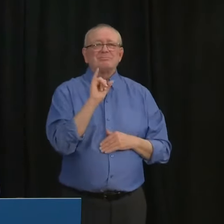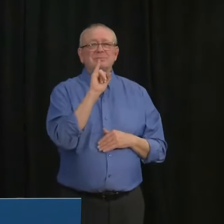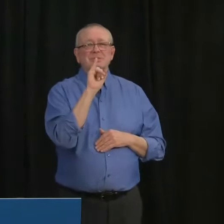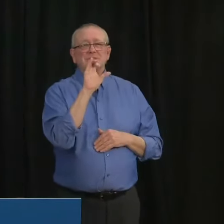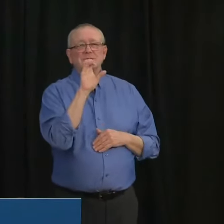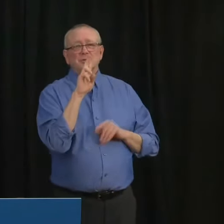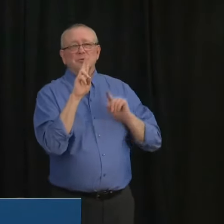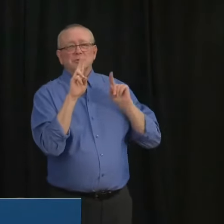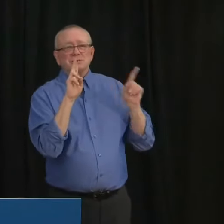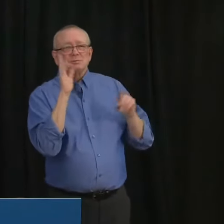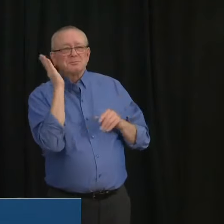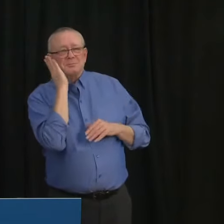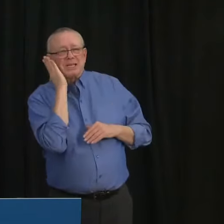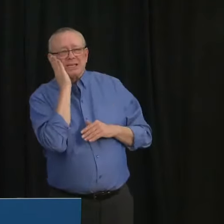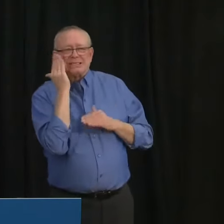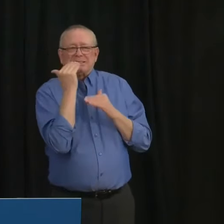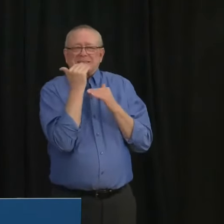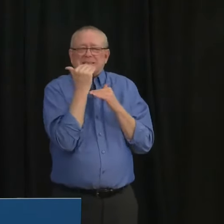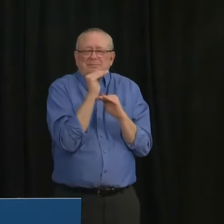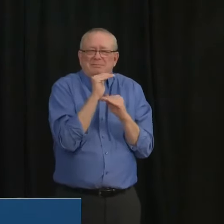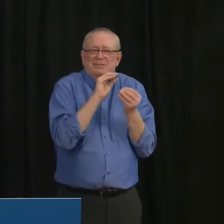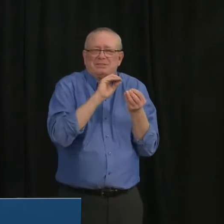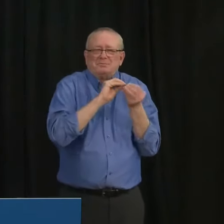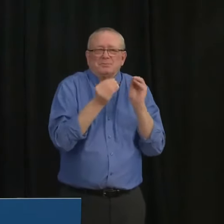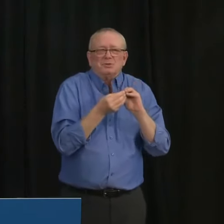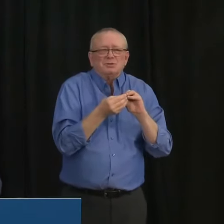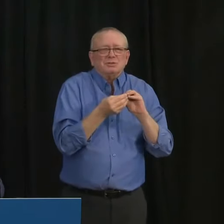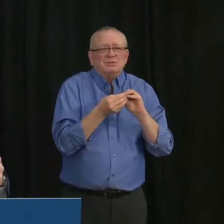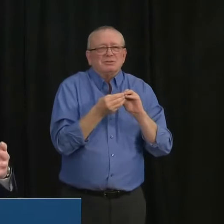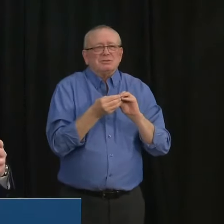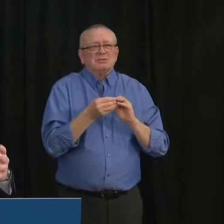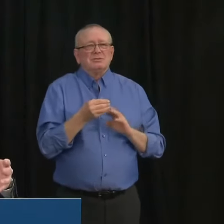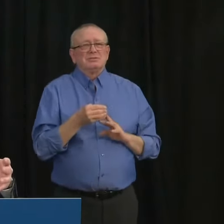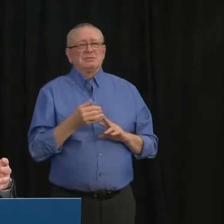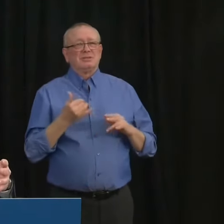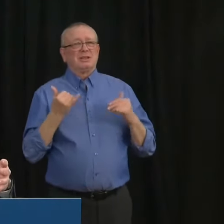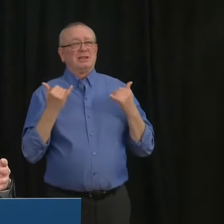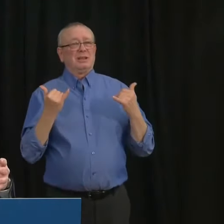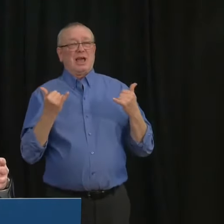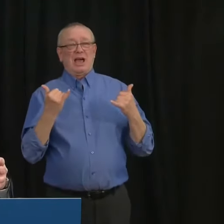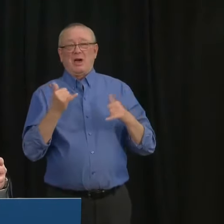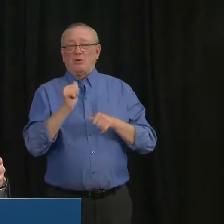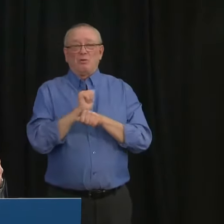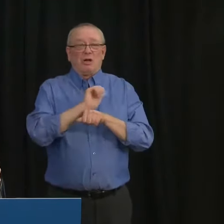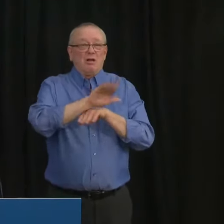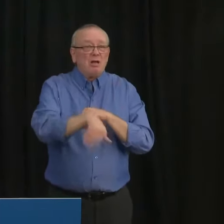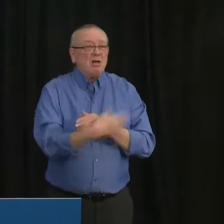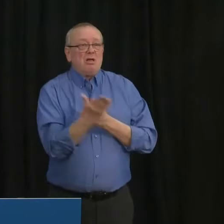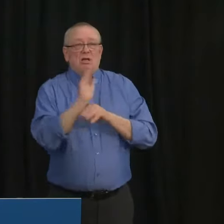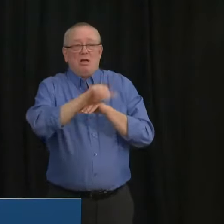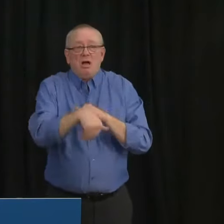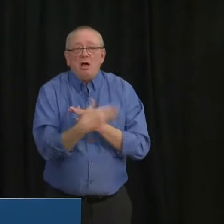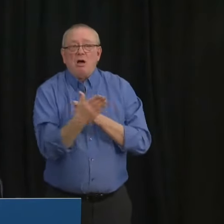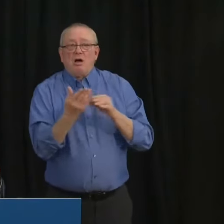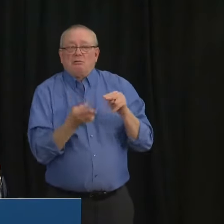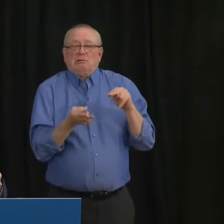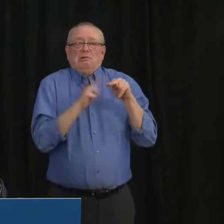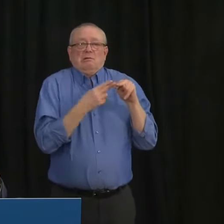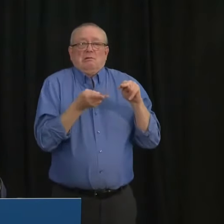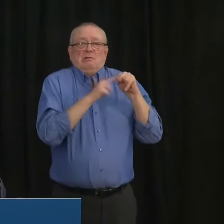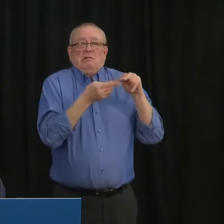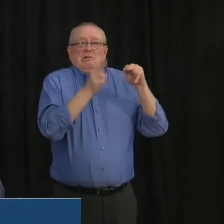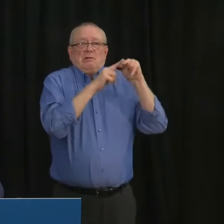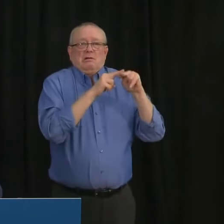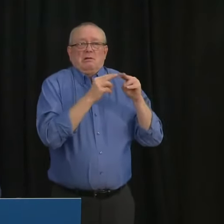And we are working overnight and day to increase capacity for the current and expected COVID